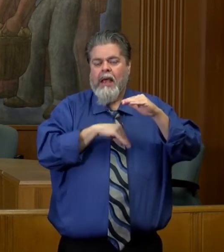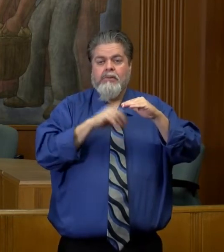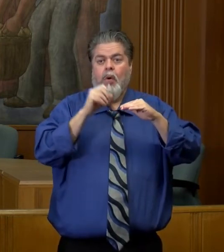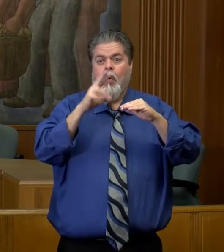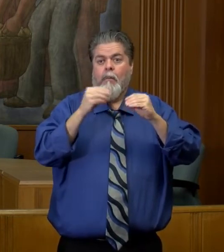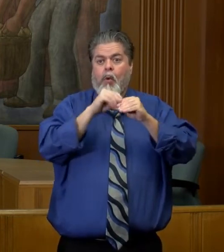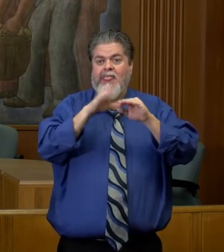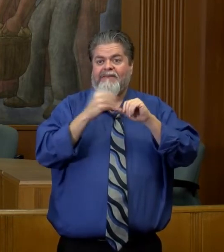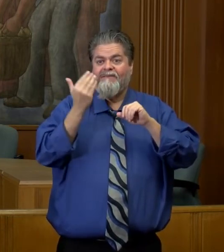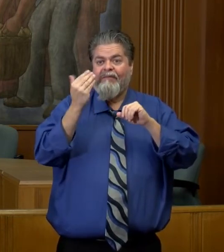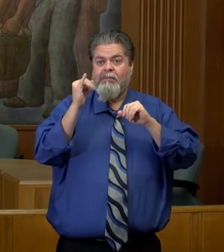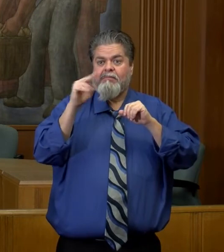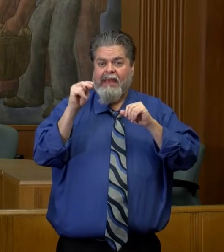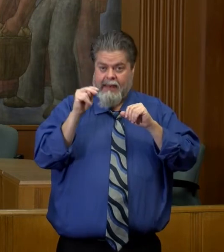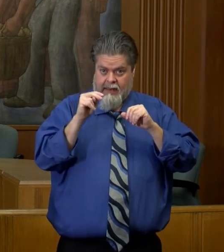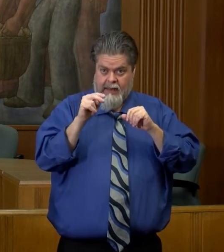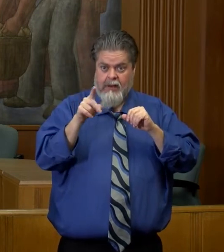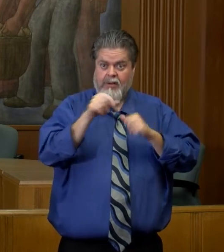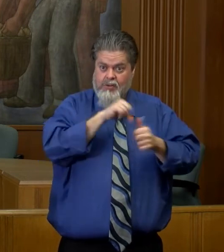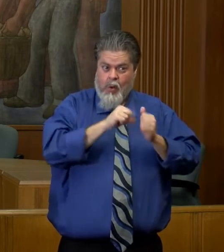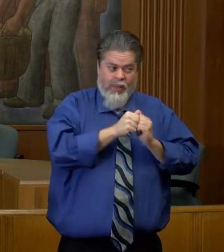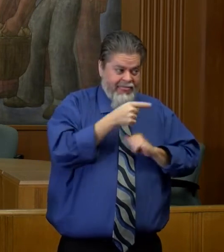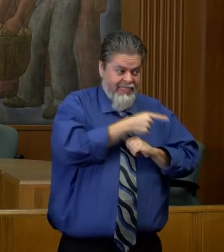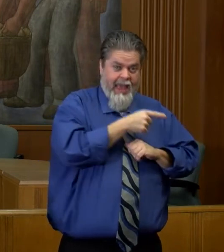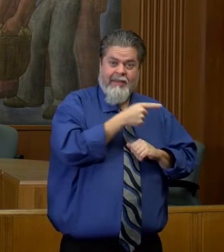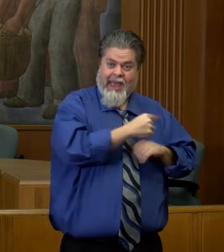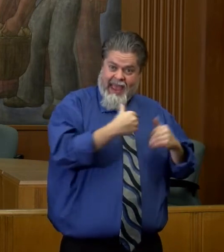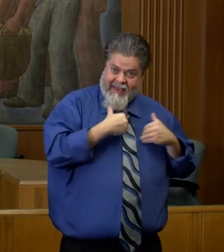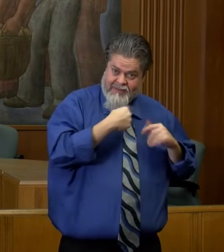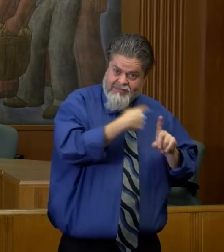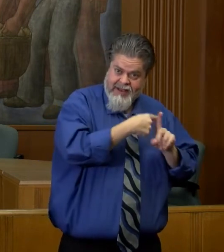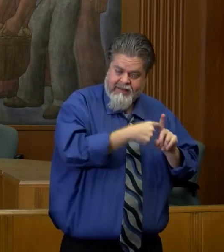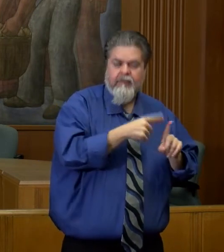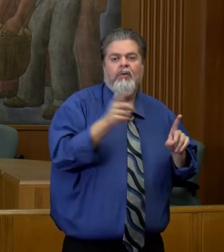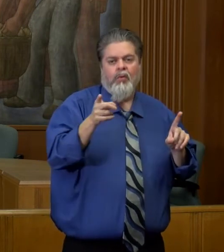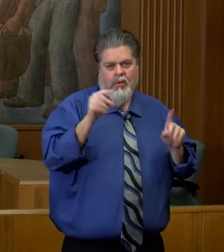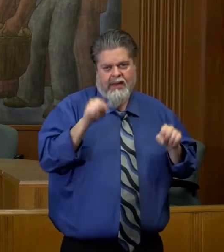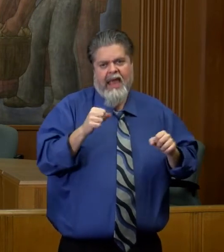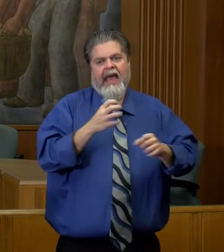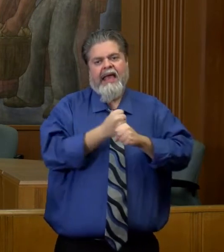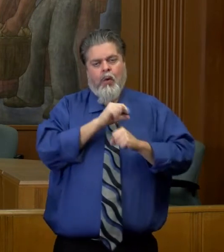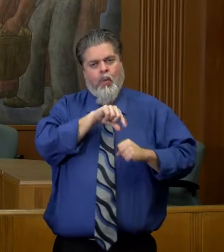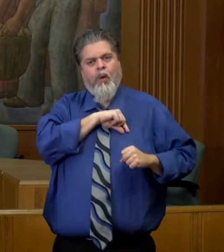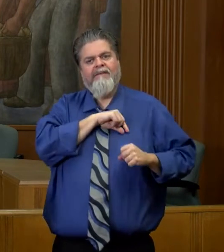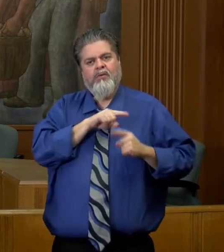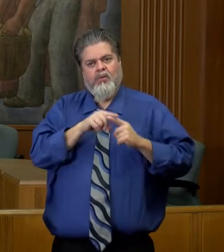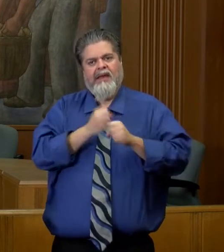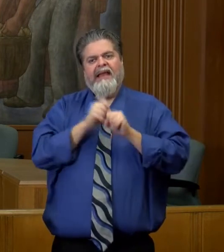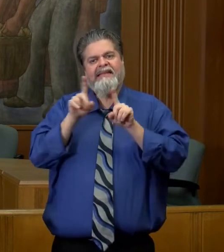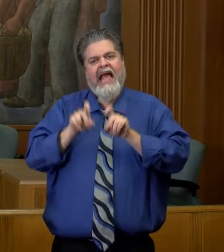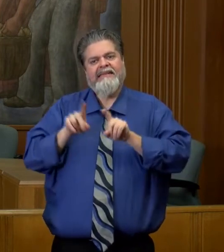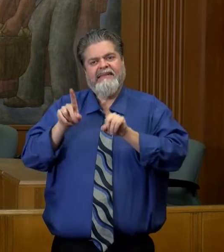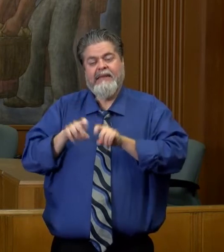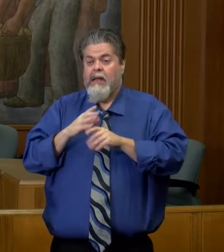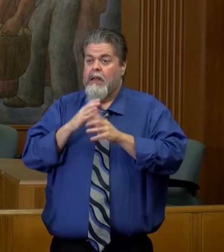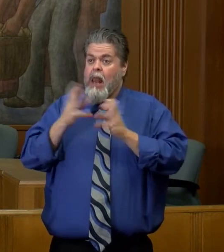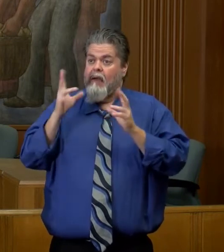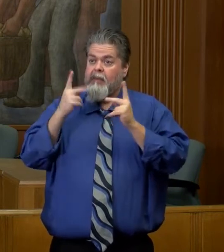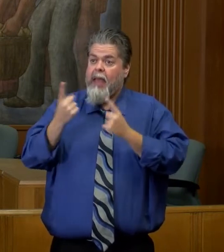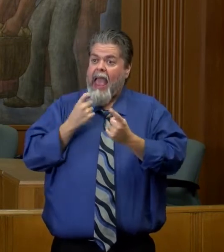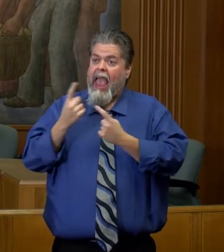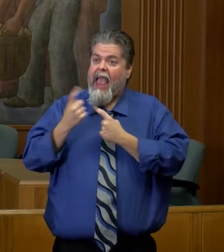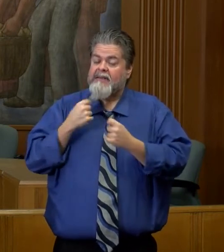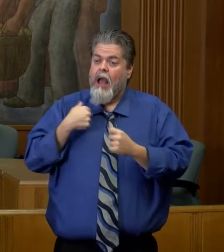criteria. Anybody that fits those criteria, we will go ahead and test at this point. We also commonly get the question